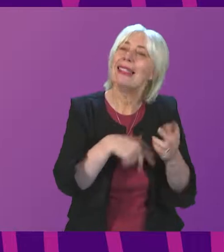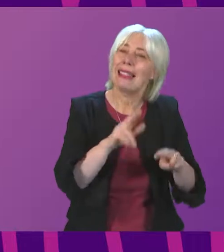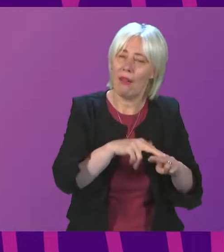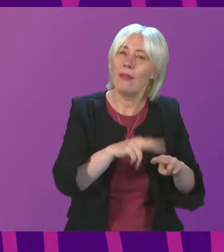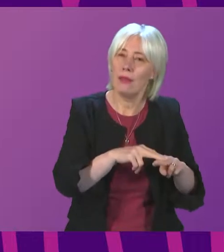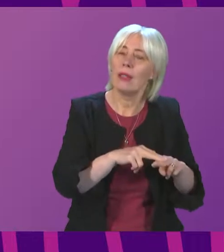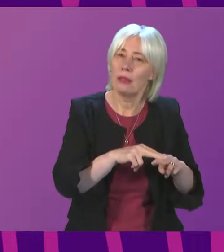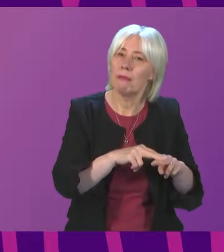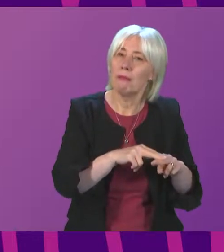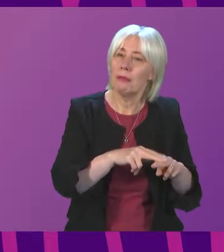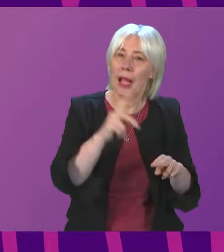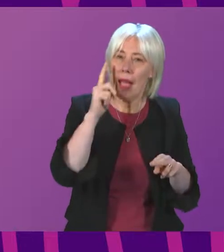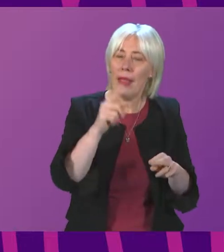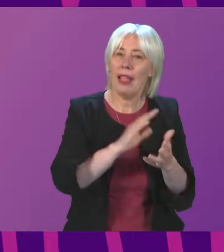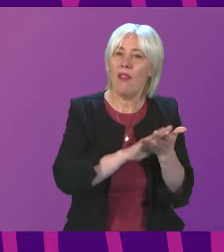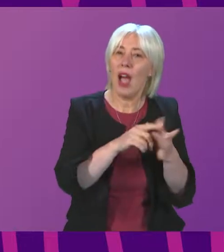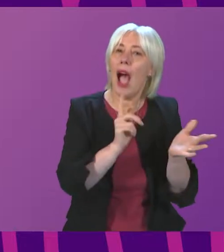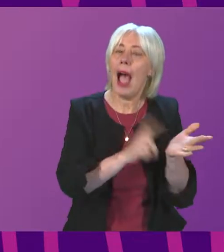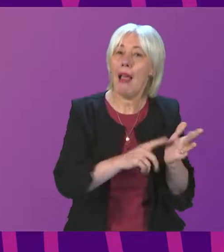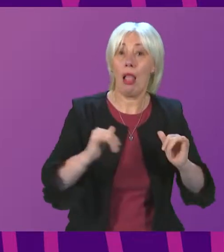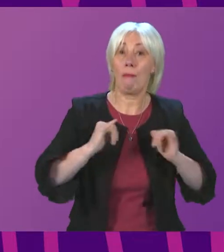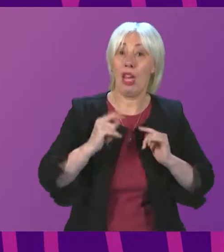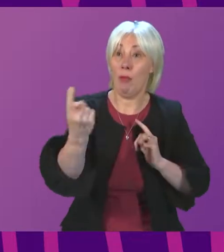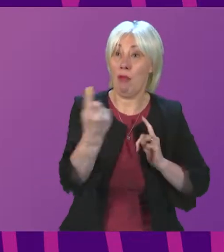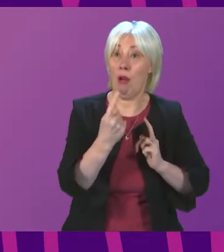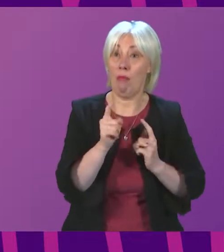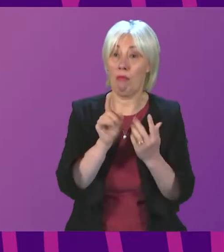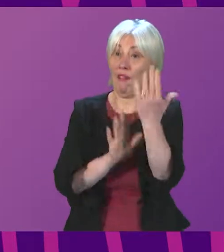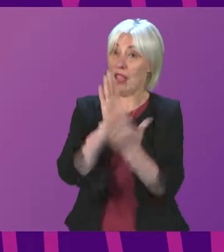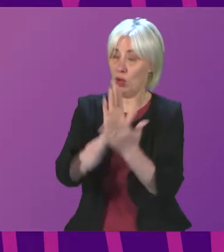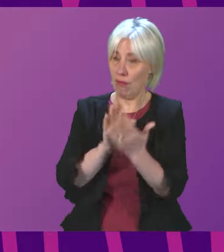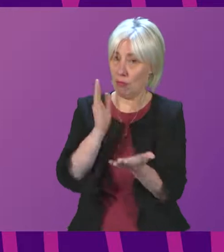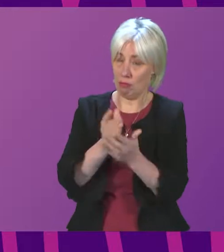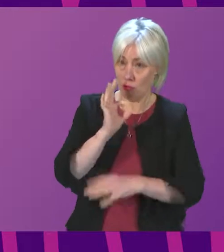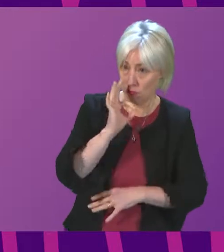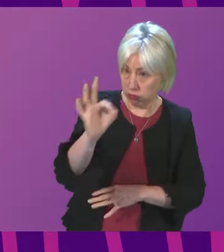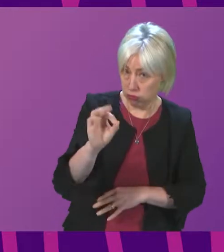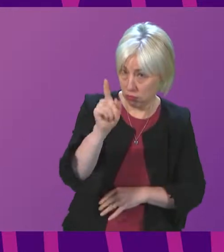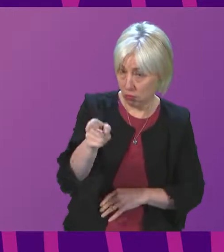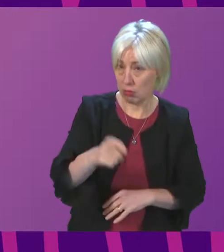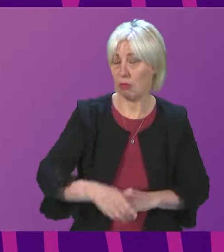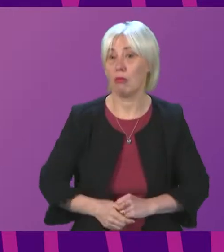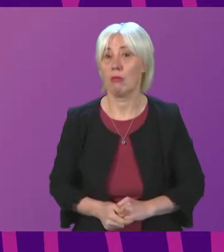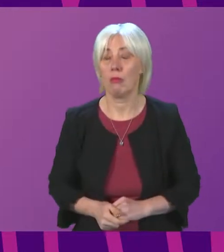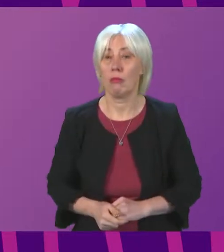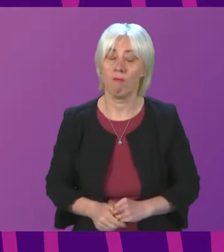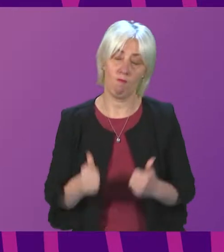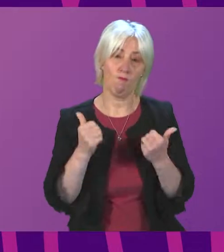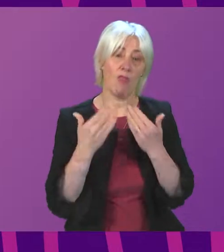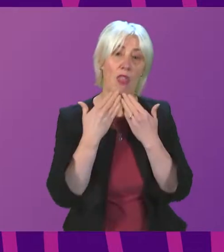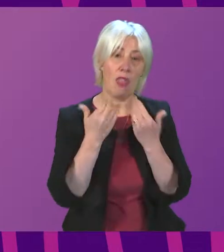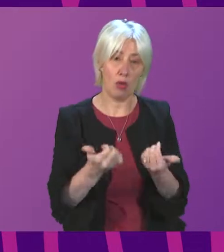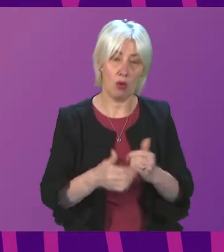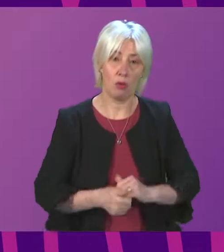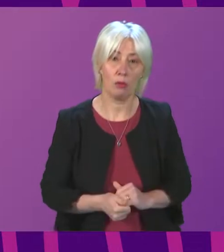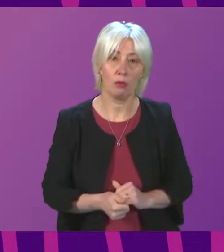I think if you have Heil management in front of you, that is a question that could be very, very usefully asked. Thank you very much for that.